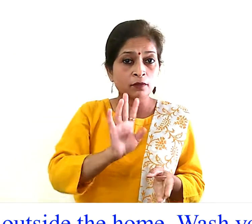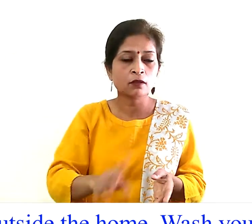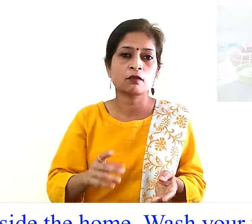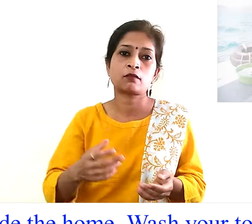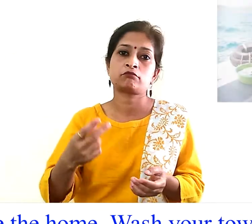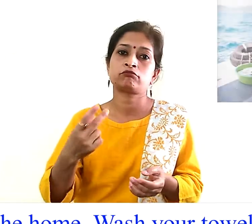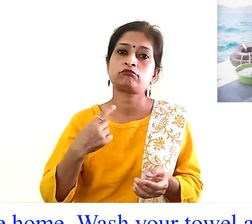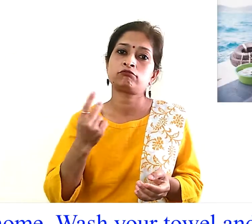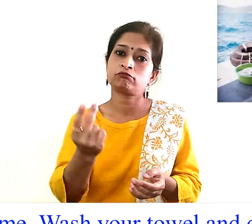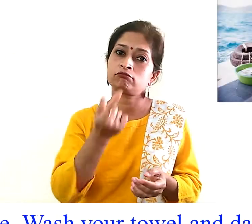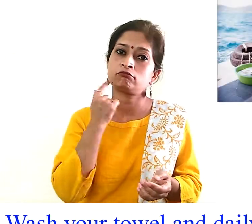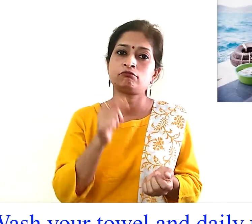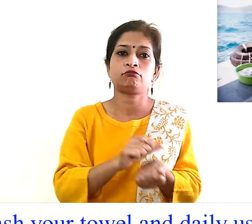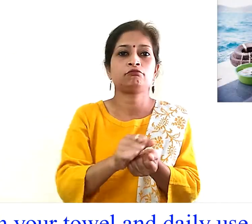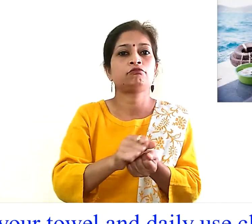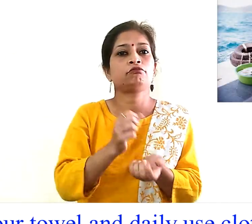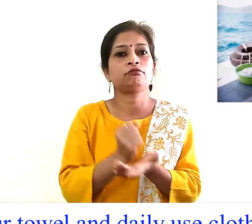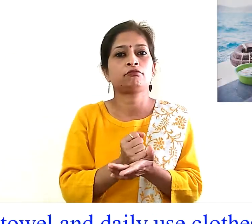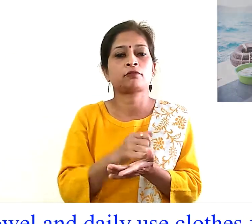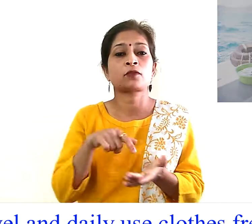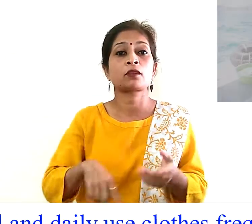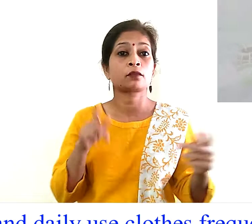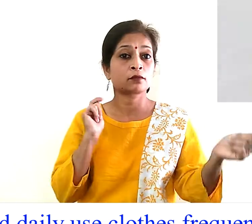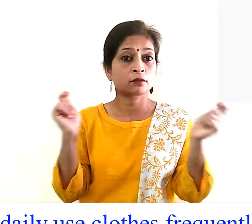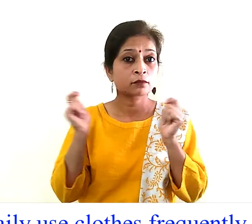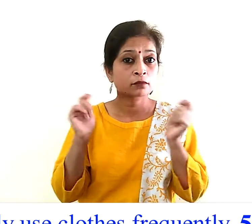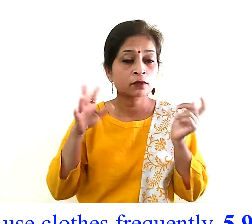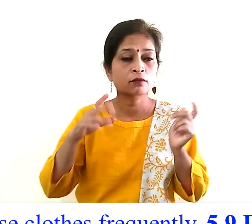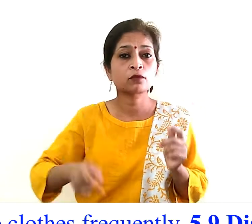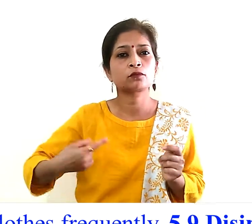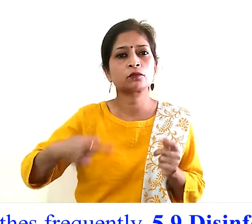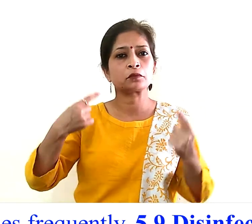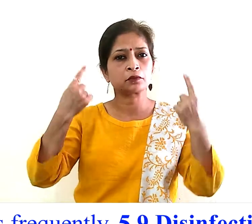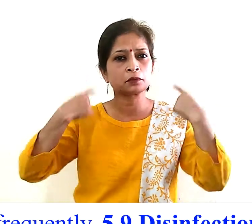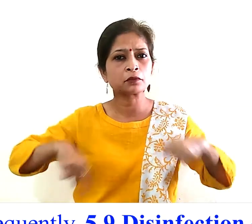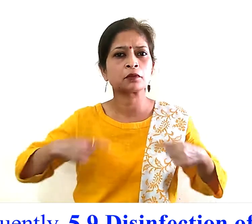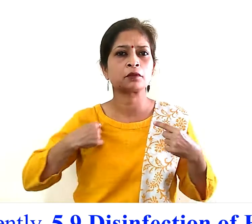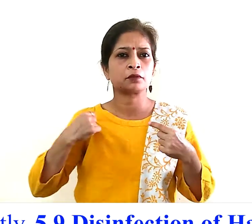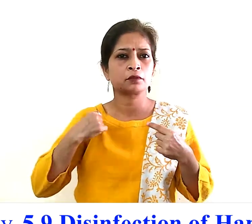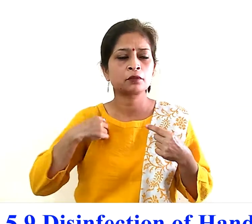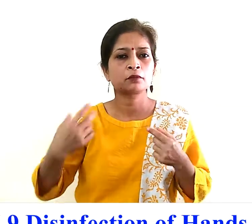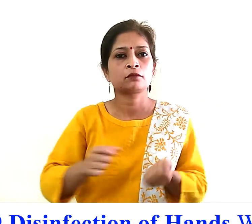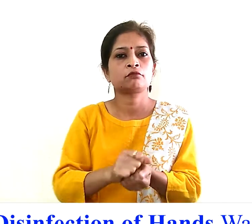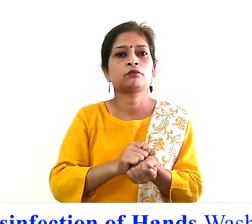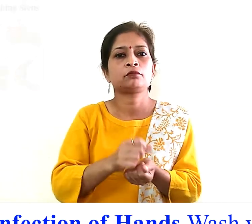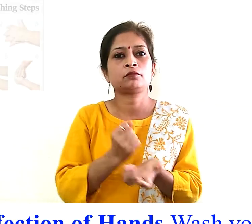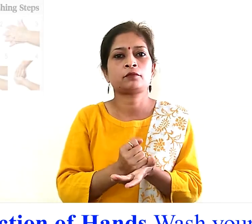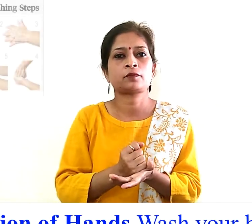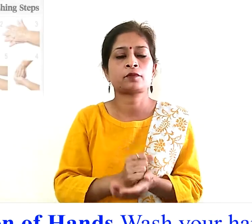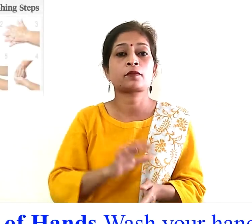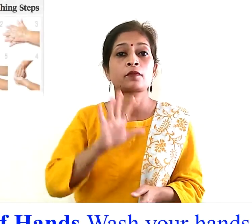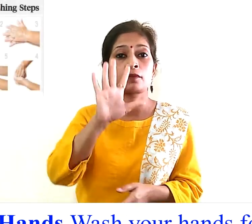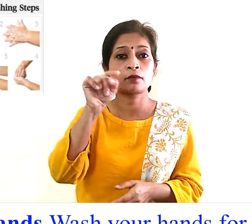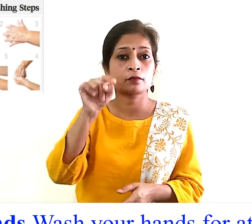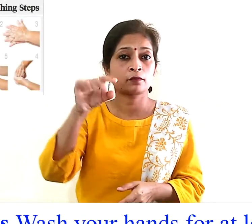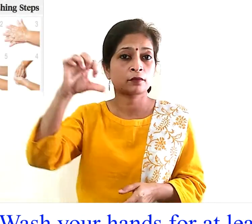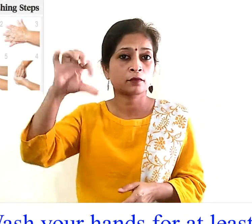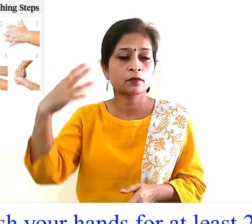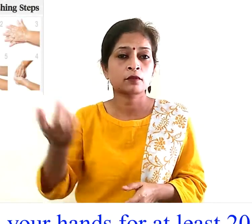from outside the home wash your towel and daily use cloths frequently 5.9 disinfection of hands